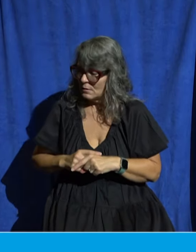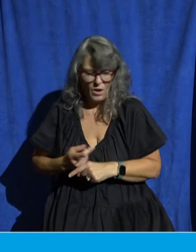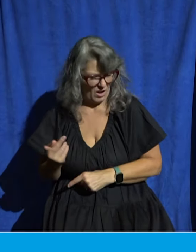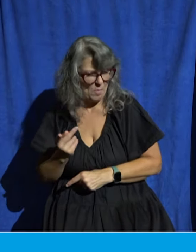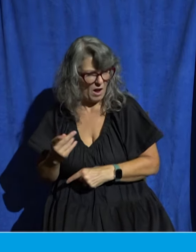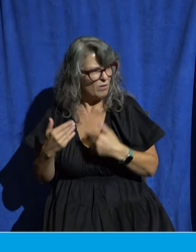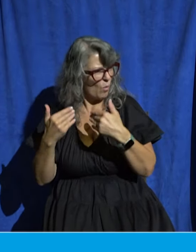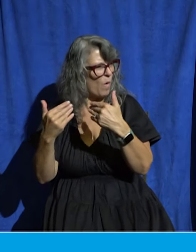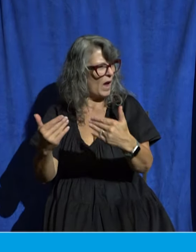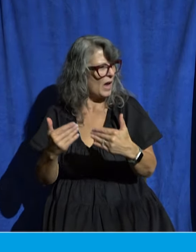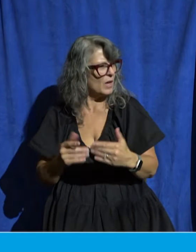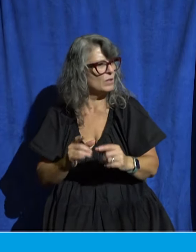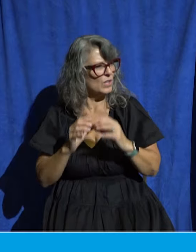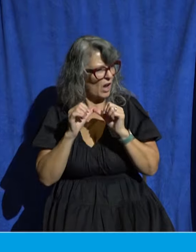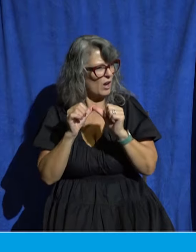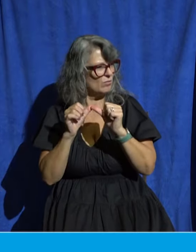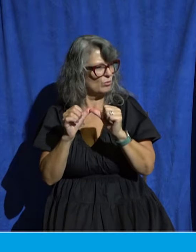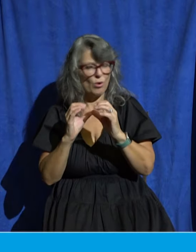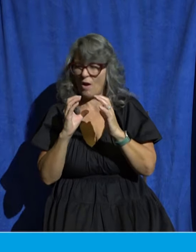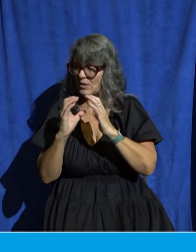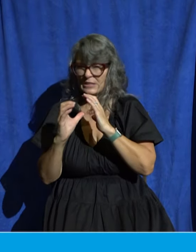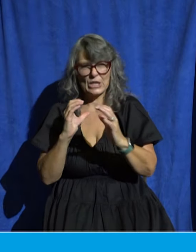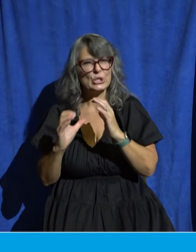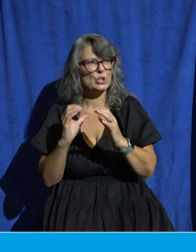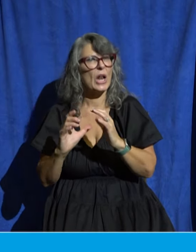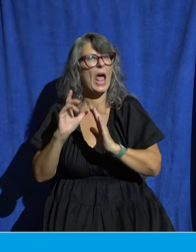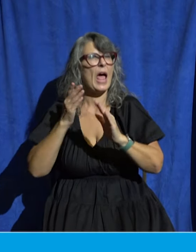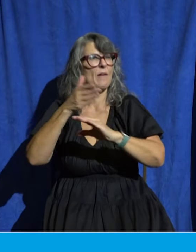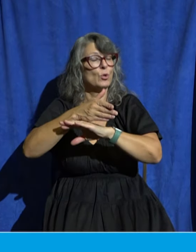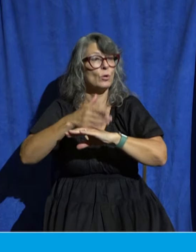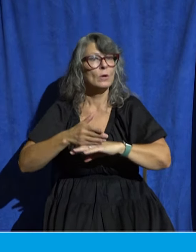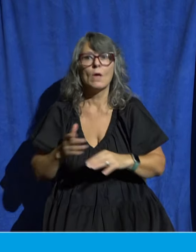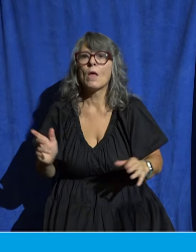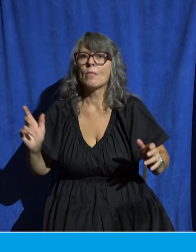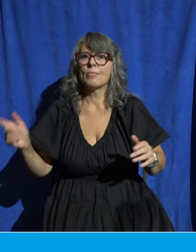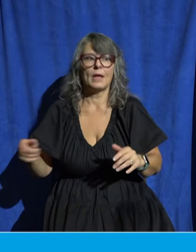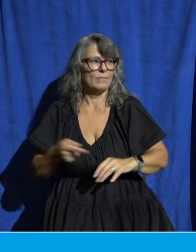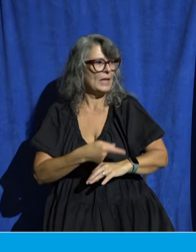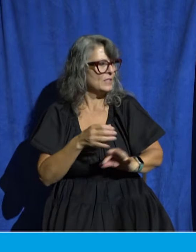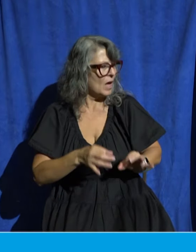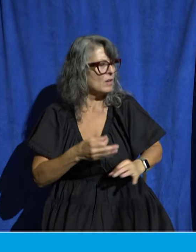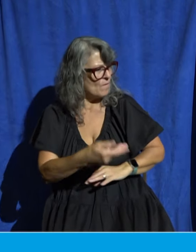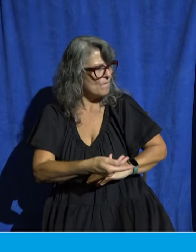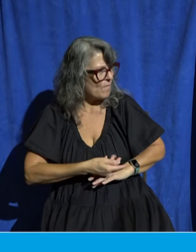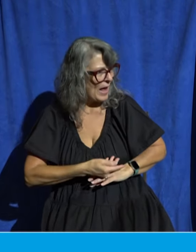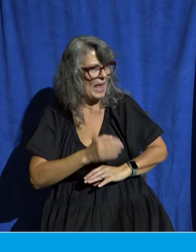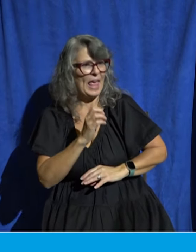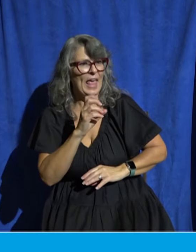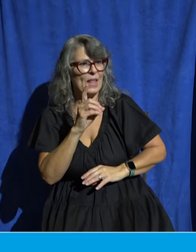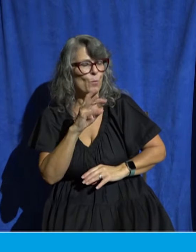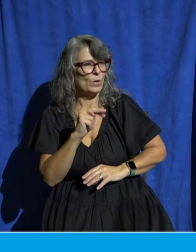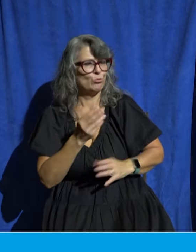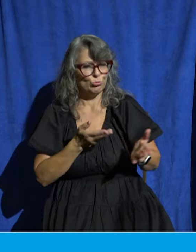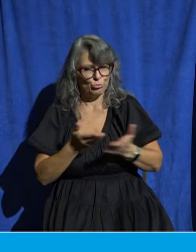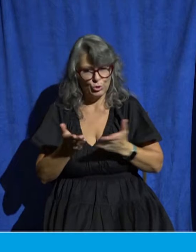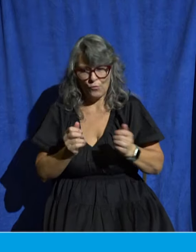that conversation that connection and they invited Edwin to come and serve with them in access so Edwin said sure